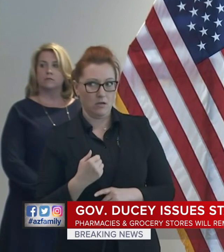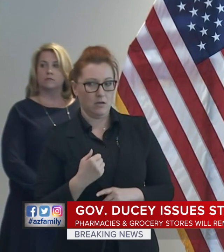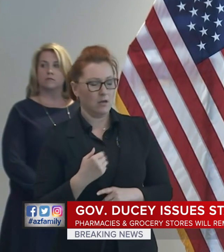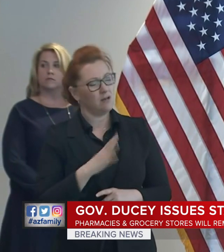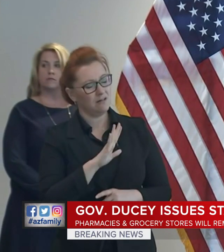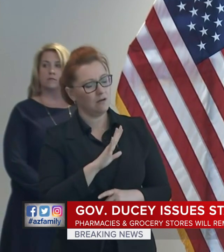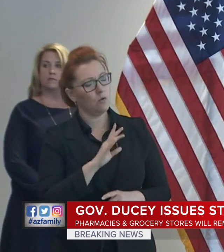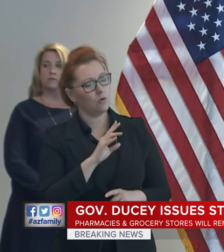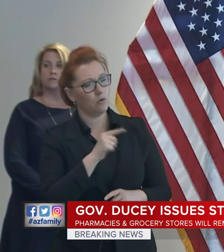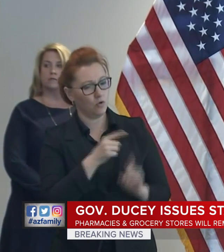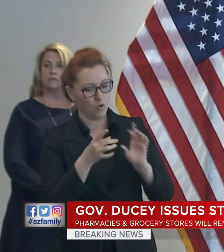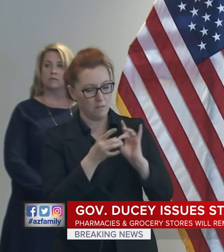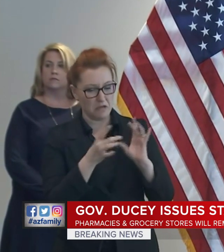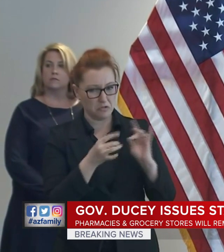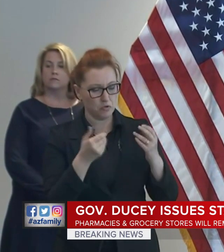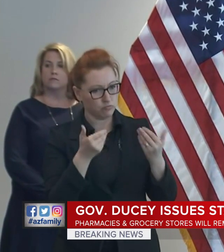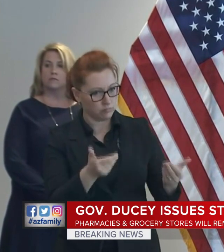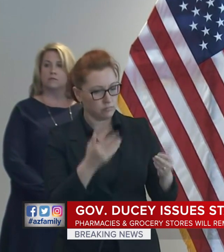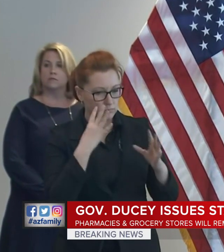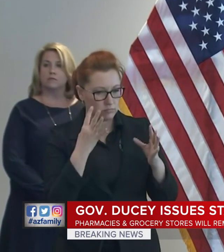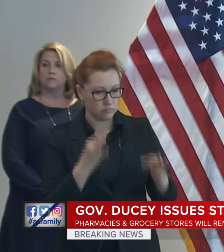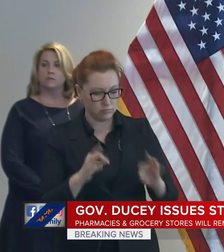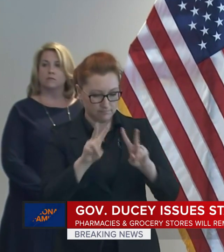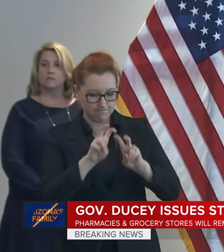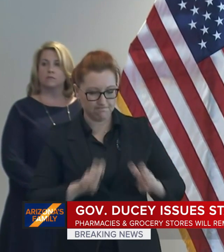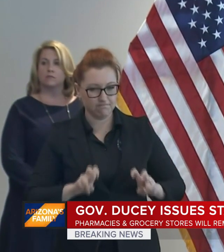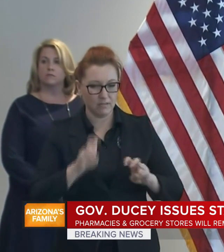You mentioned that you made a decision looking at data.